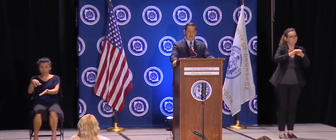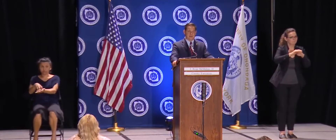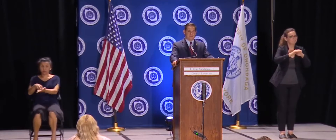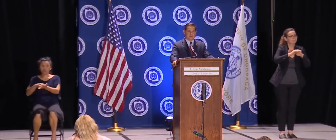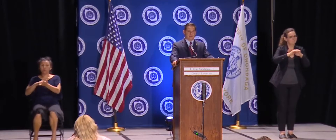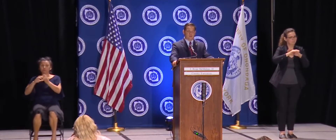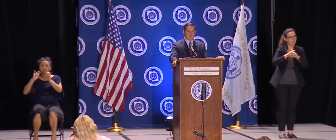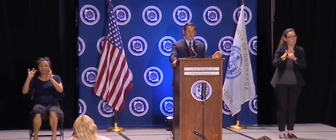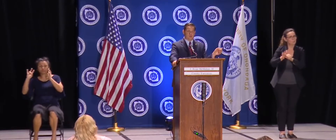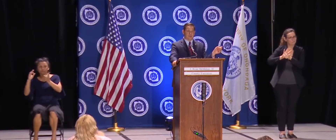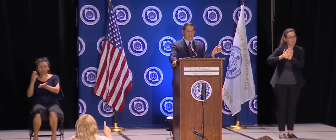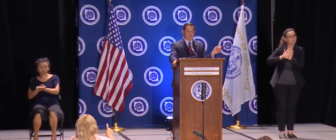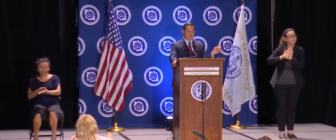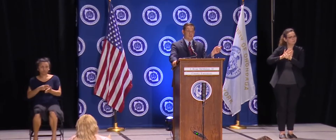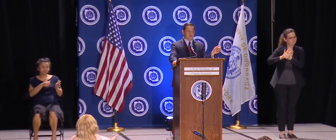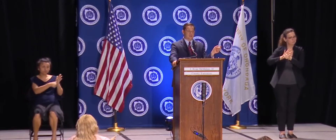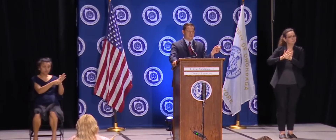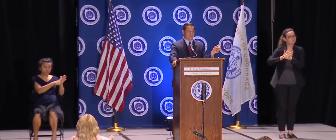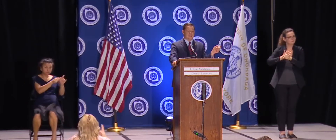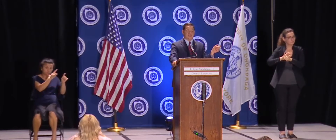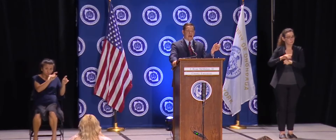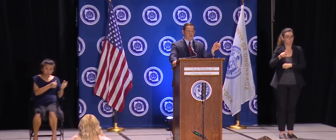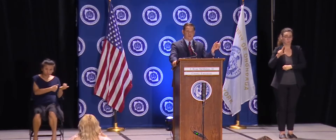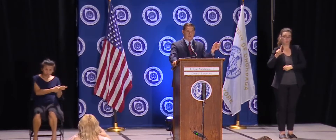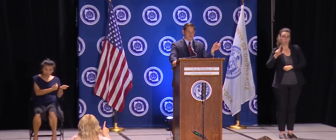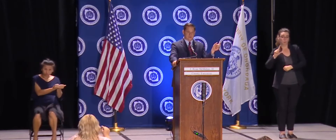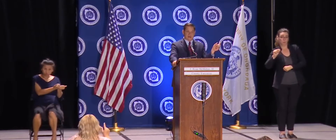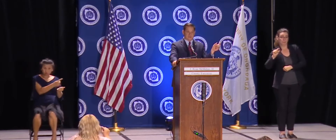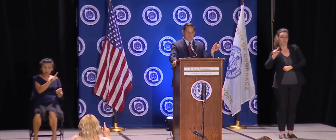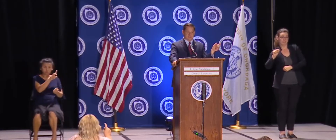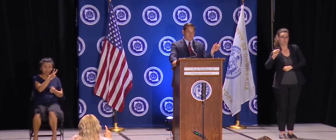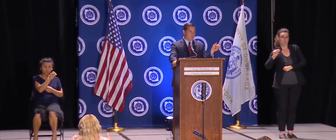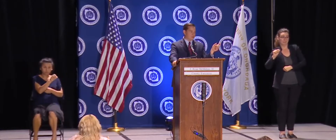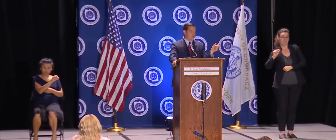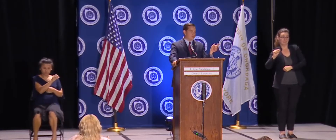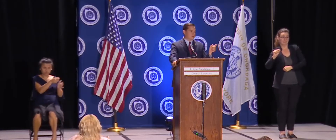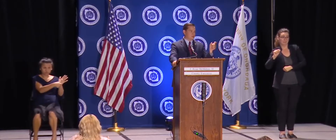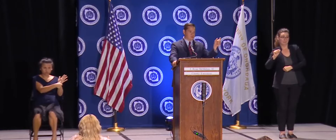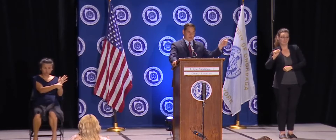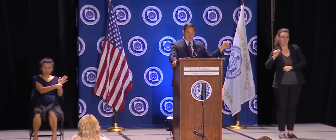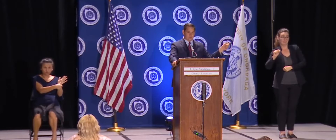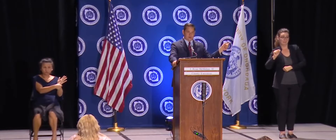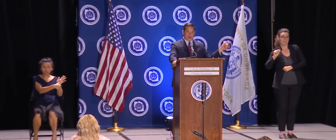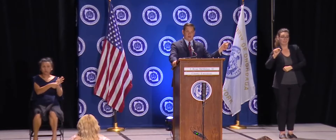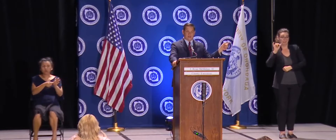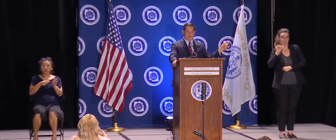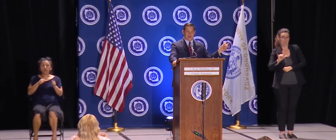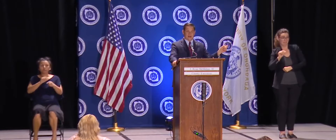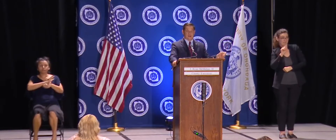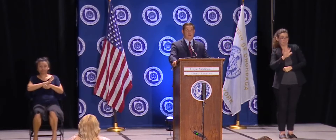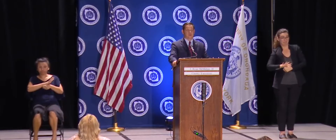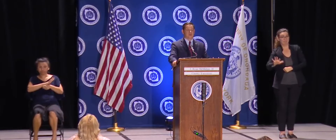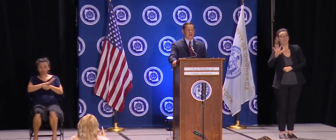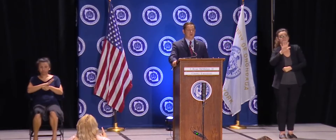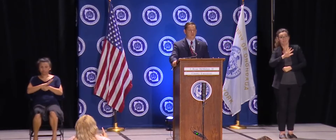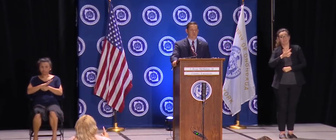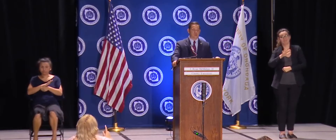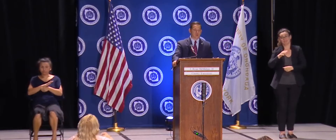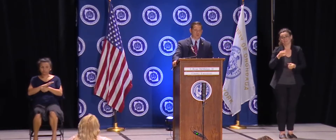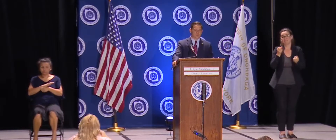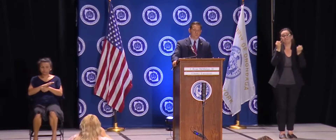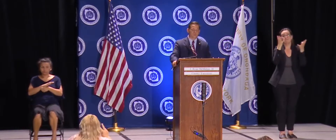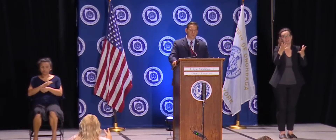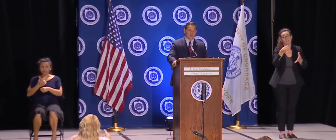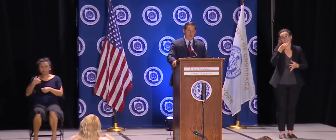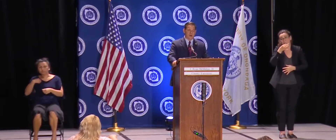same time, they had those 20 cases, they did thousands of saliva tests, yet those tests weren't counting in the data. So the data was